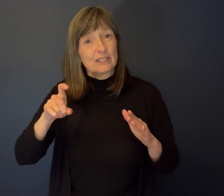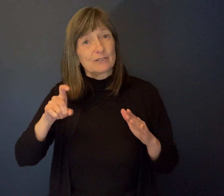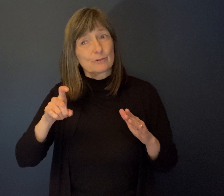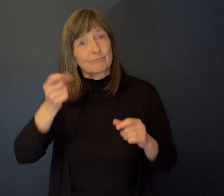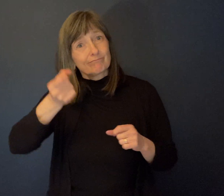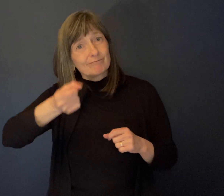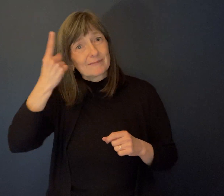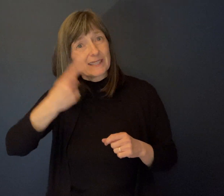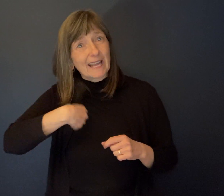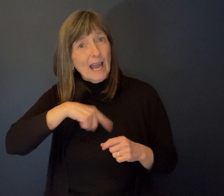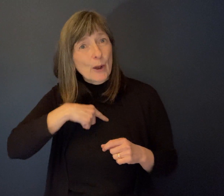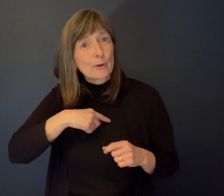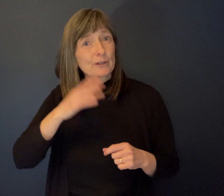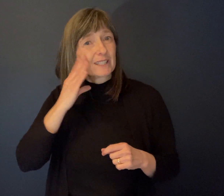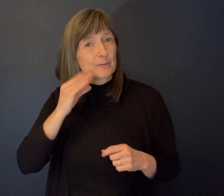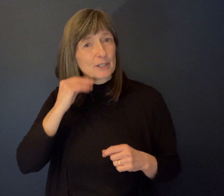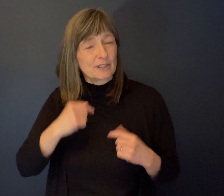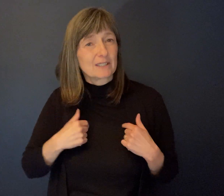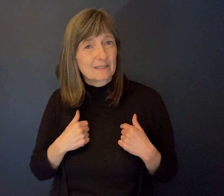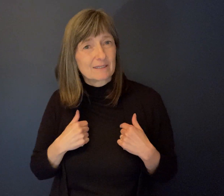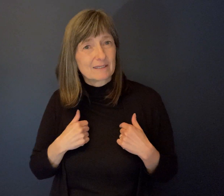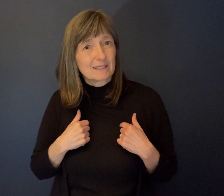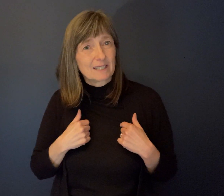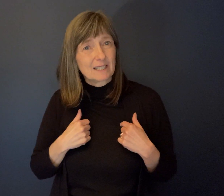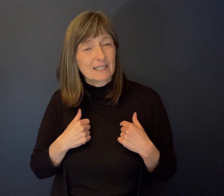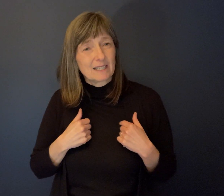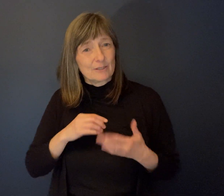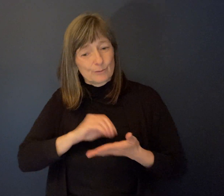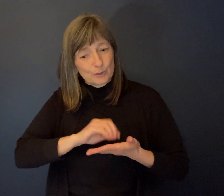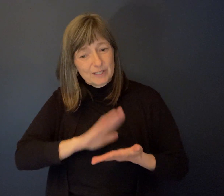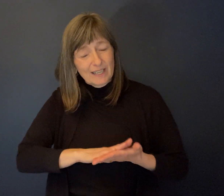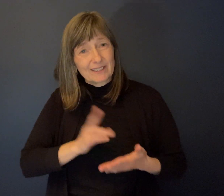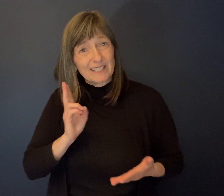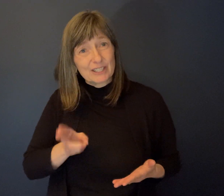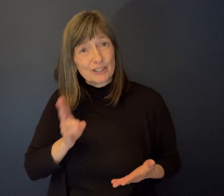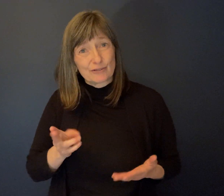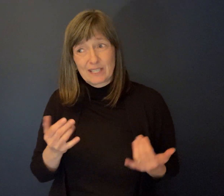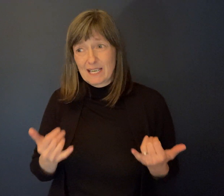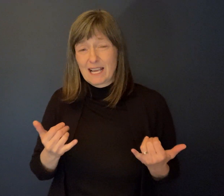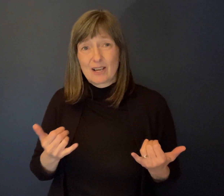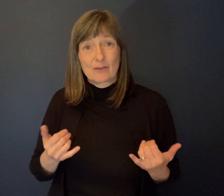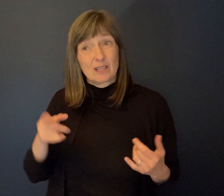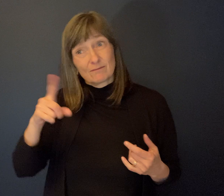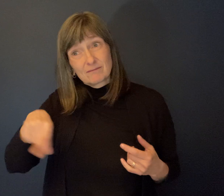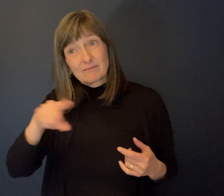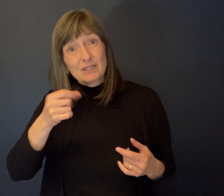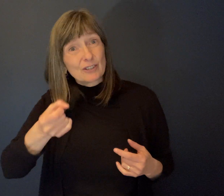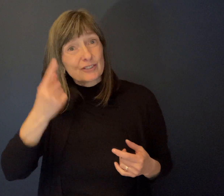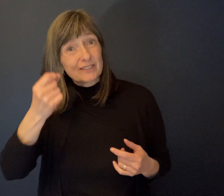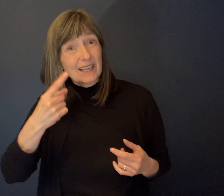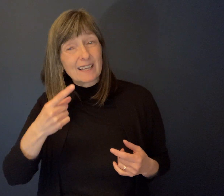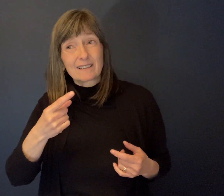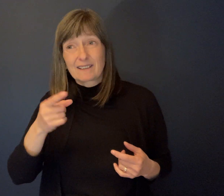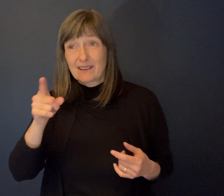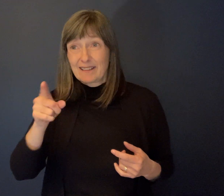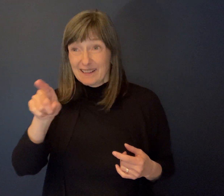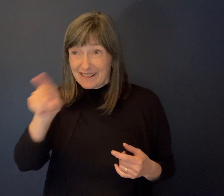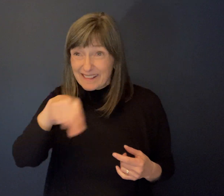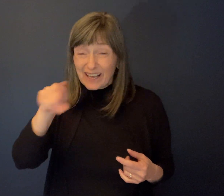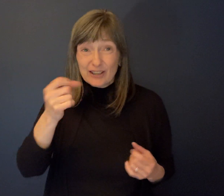some of the barriers. I don't think that some people today may not necessarily understand that there was no transportation for people with disabilities in the